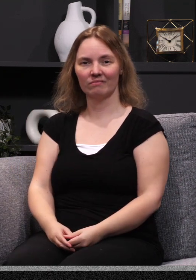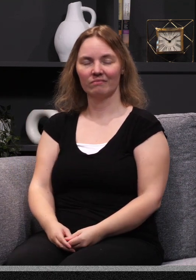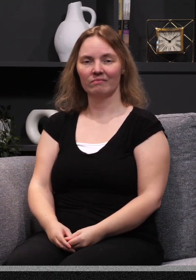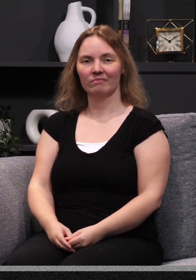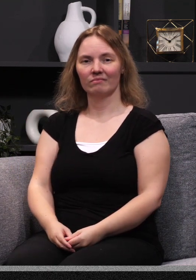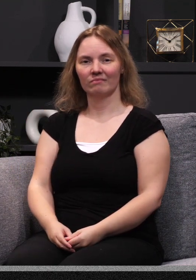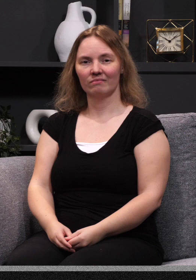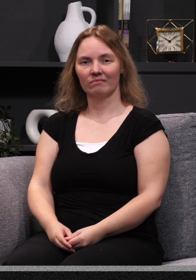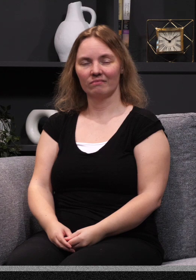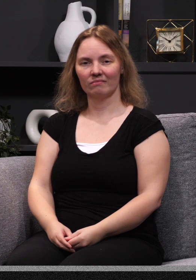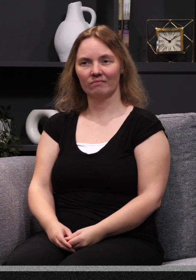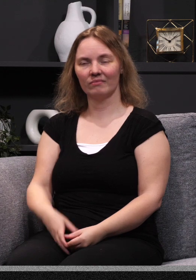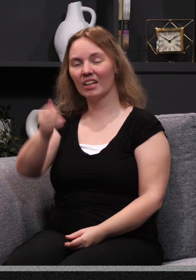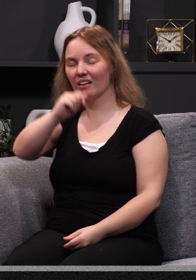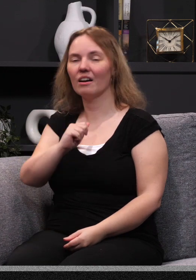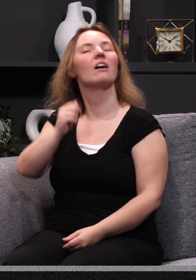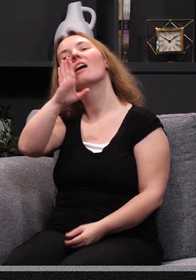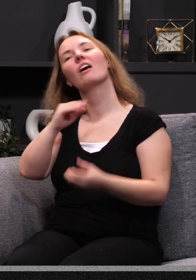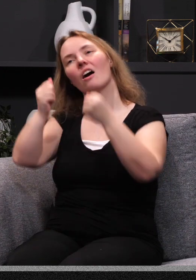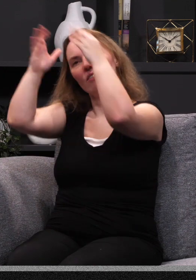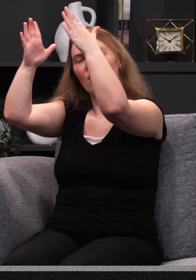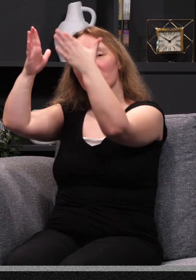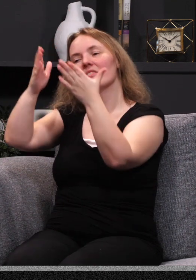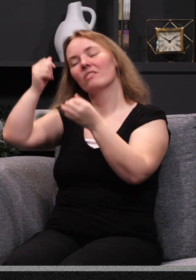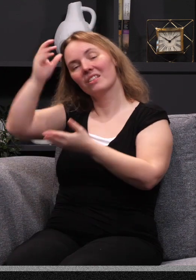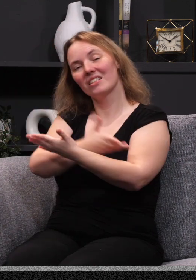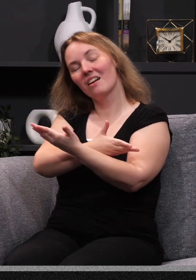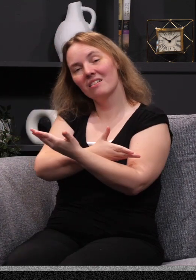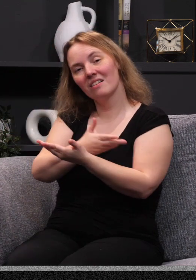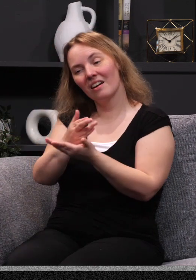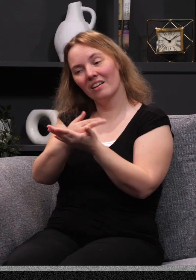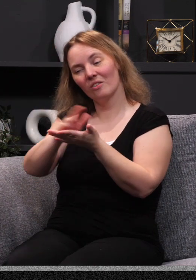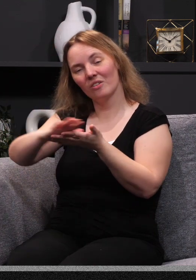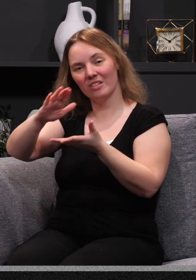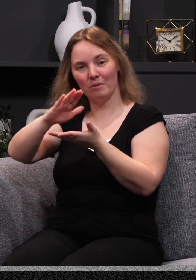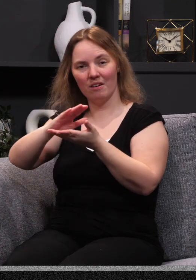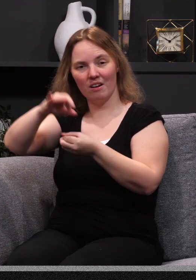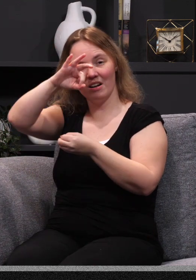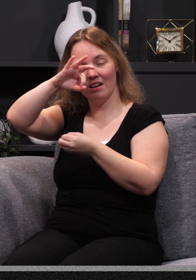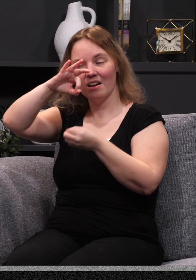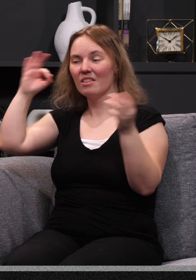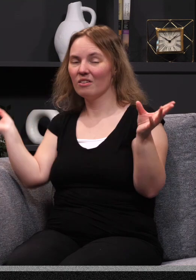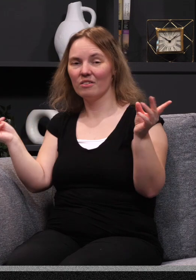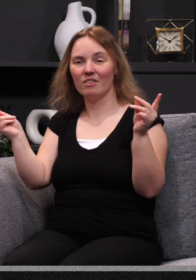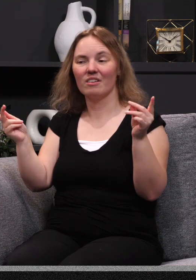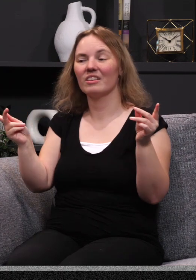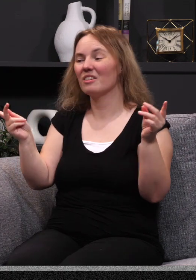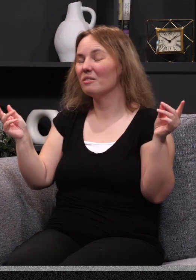we have no problem with that, right? That's not hard to get our mind around. God the Father, Son, Holy Spirit have always existed. They are perfect love. They love one another